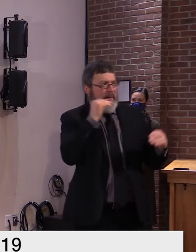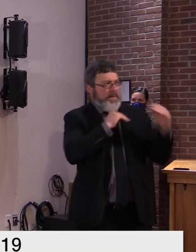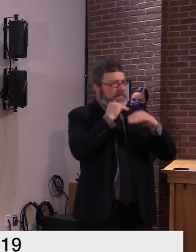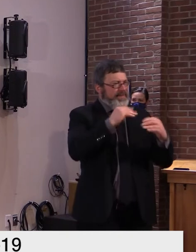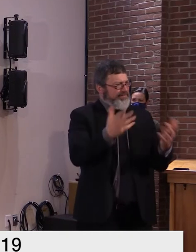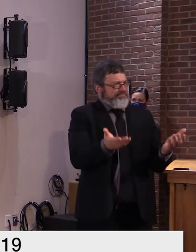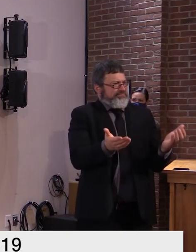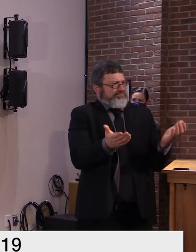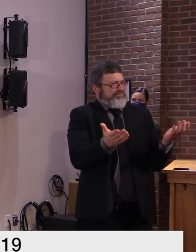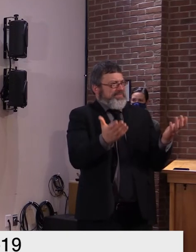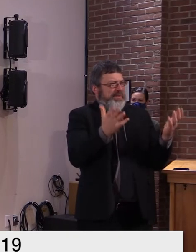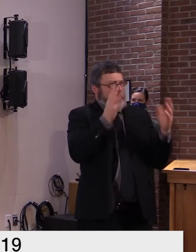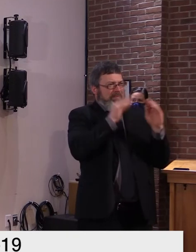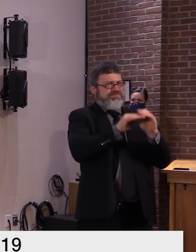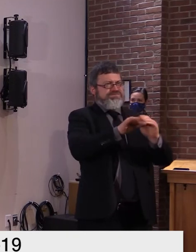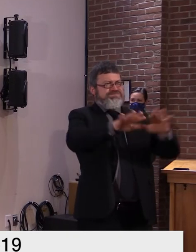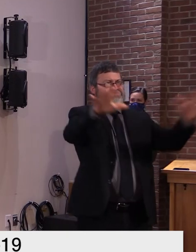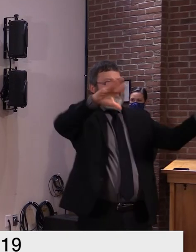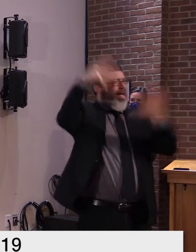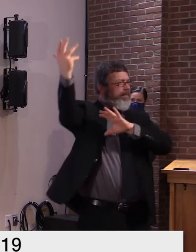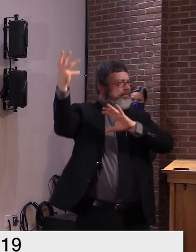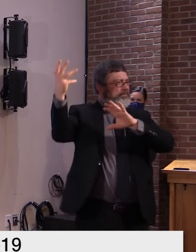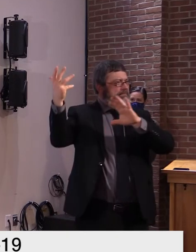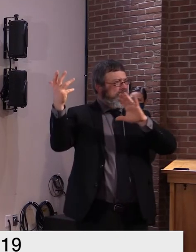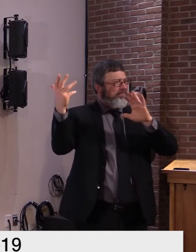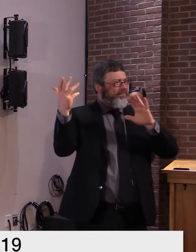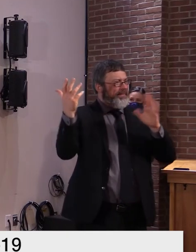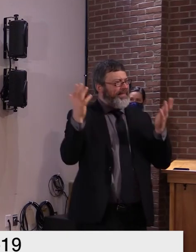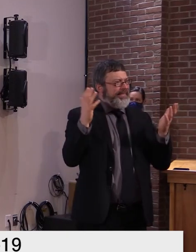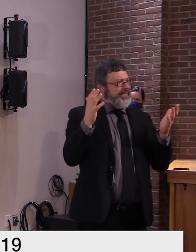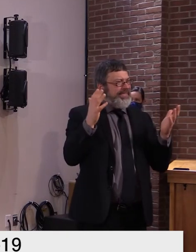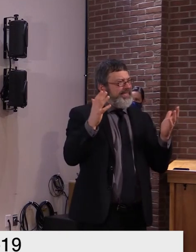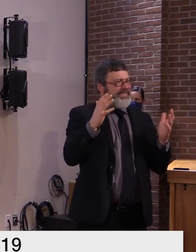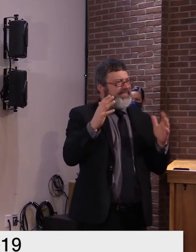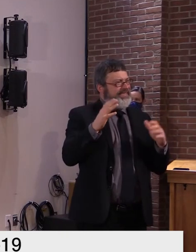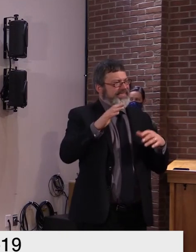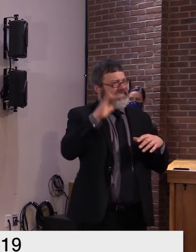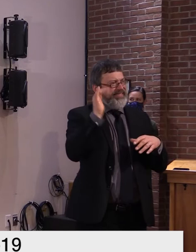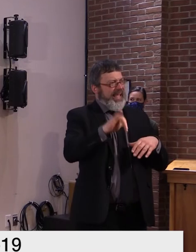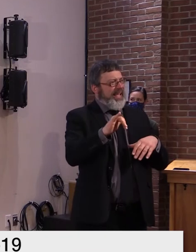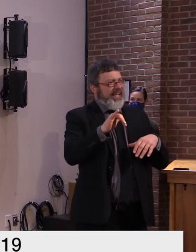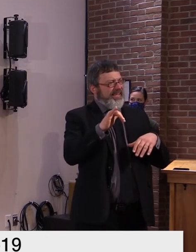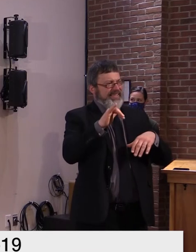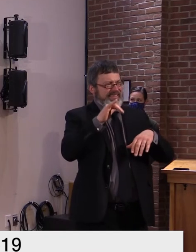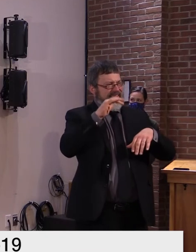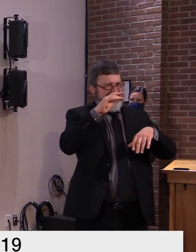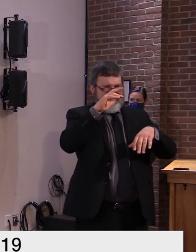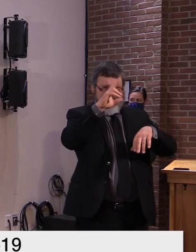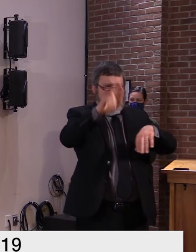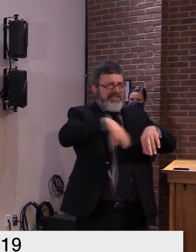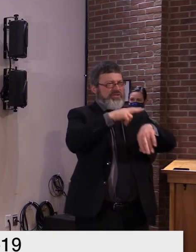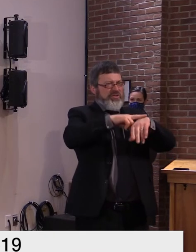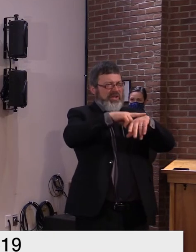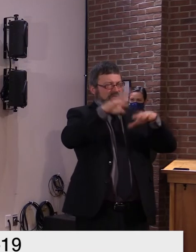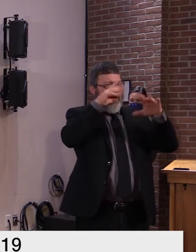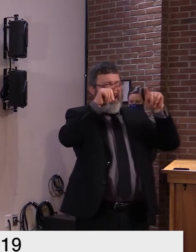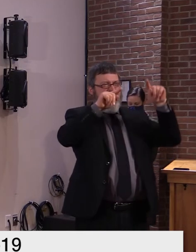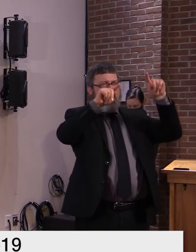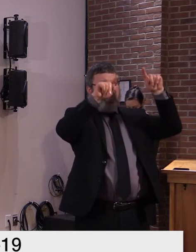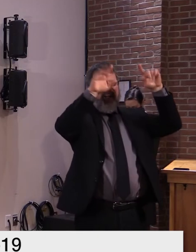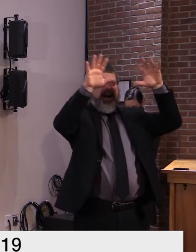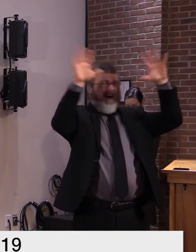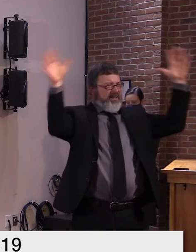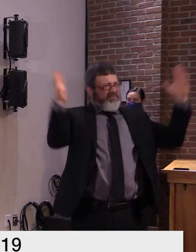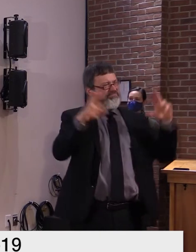mass, this wide scale situation. I just, I just can't.